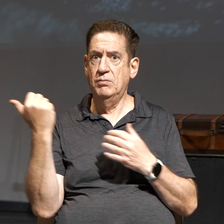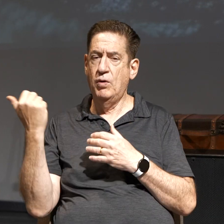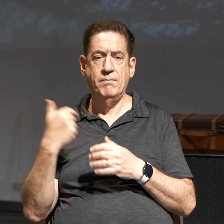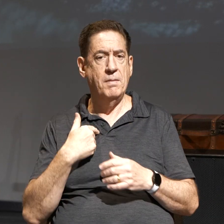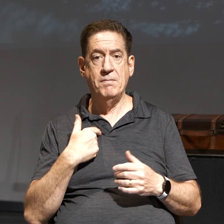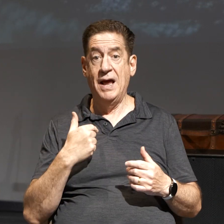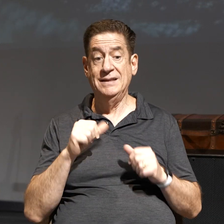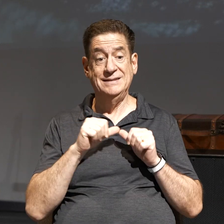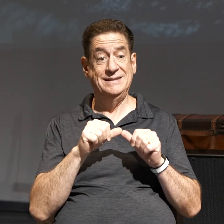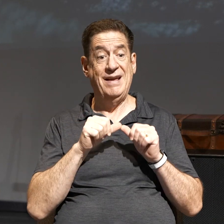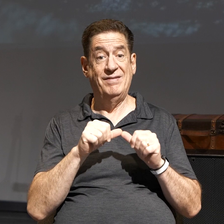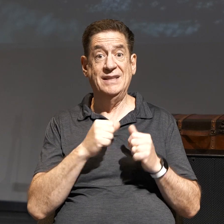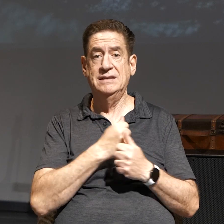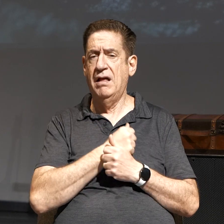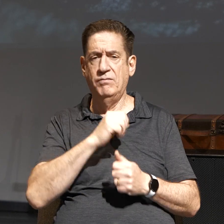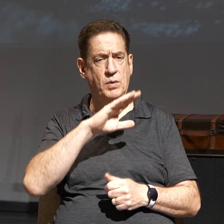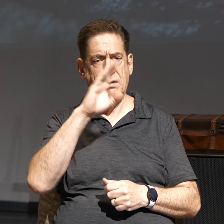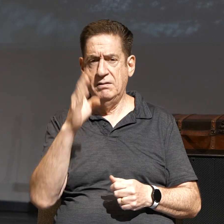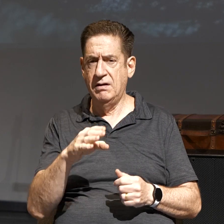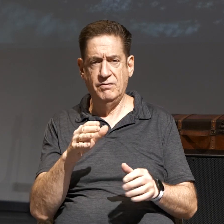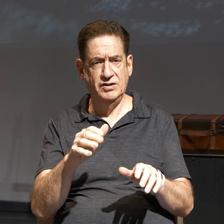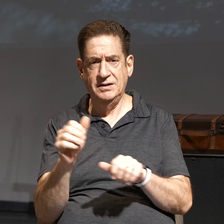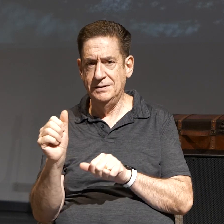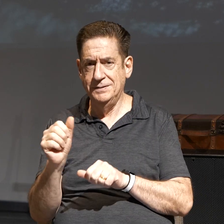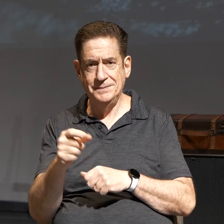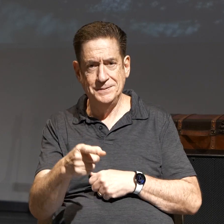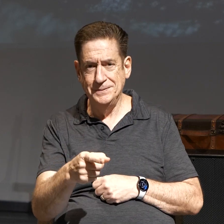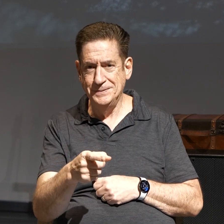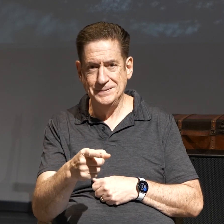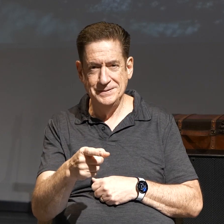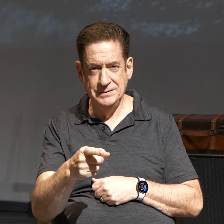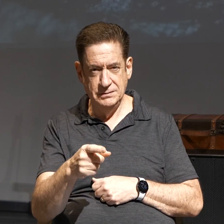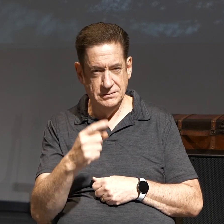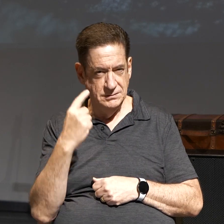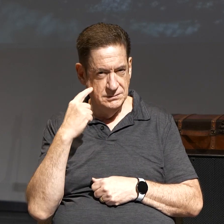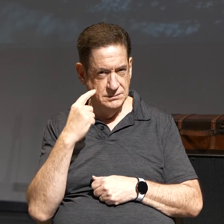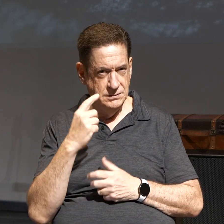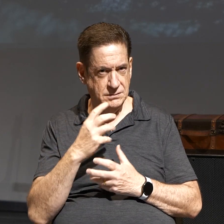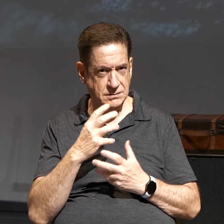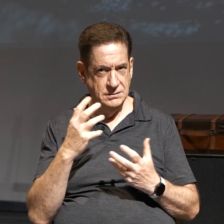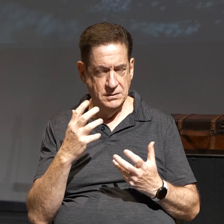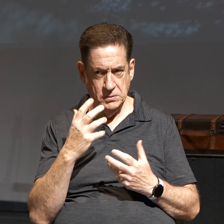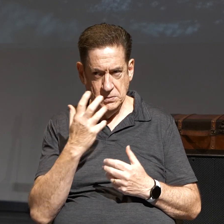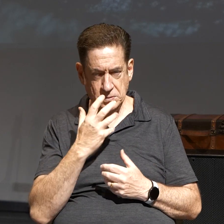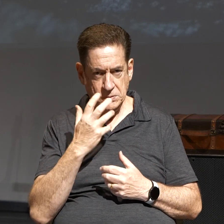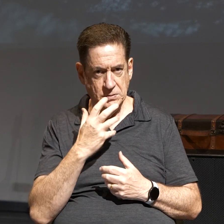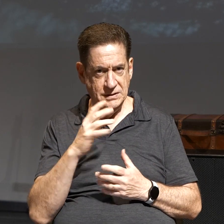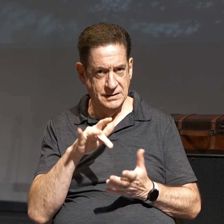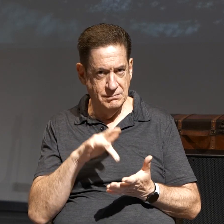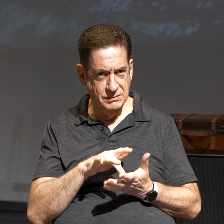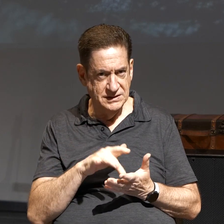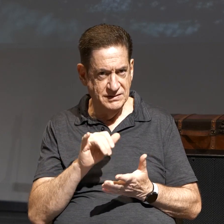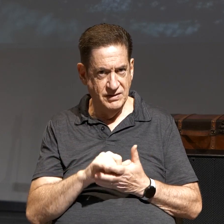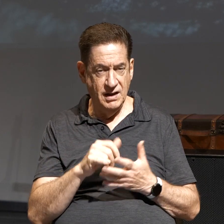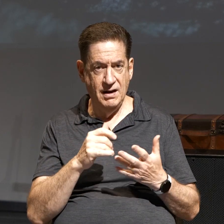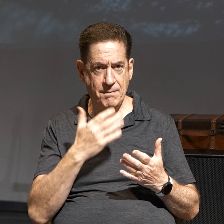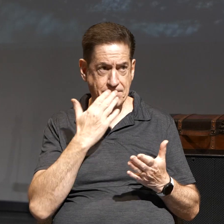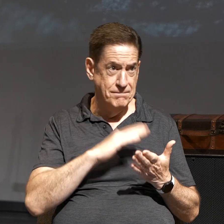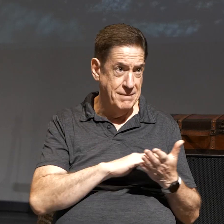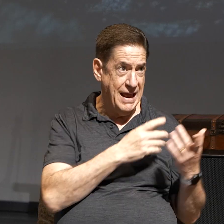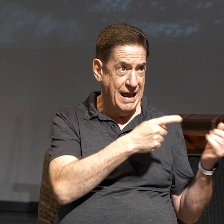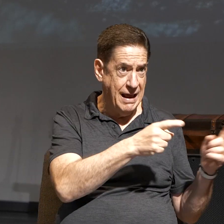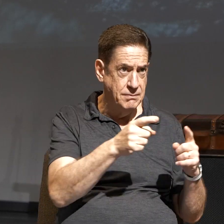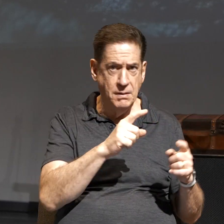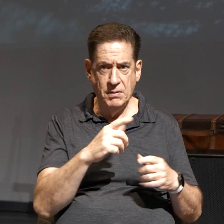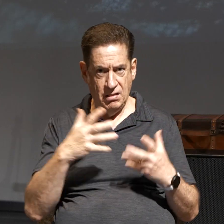shall not depart from you. Sounds like a lot of bad stuff happening there, but in the midst of that, a lot of good stuff's happening.